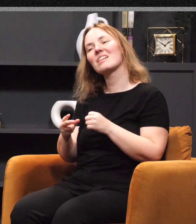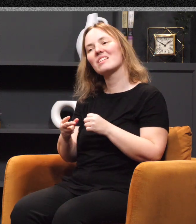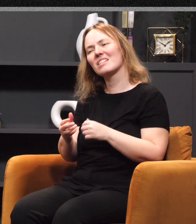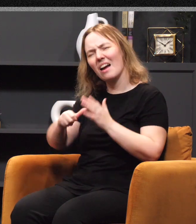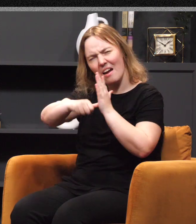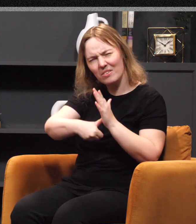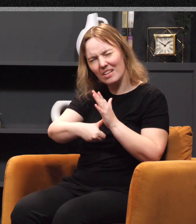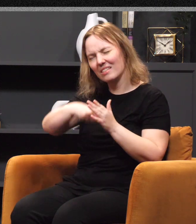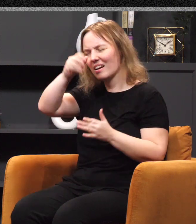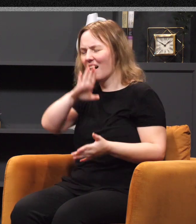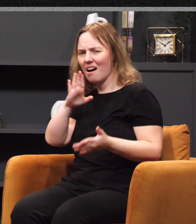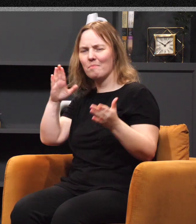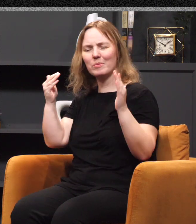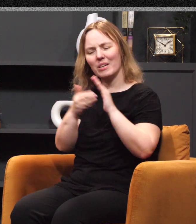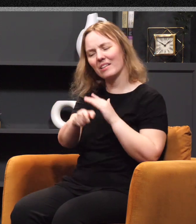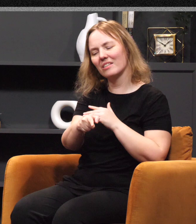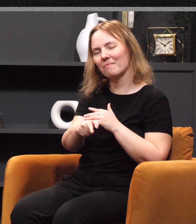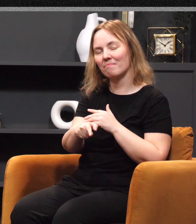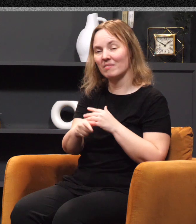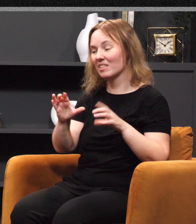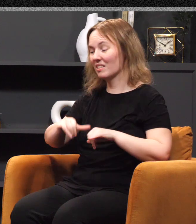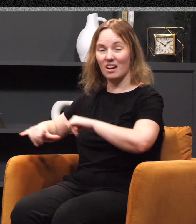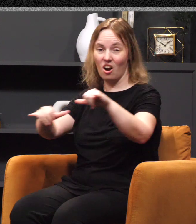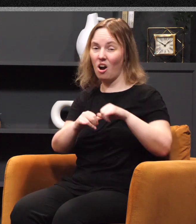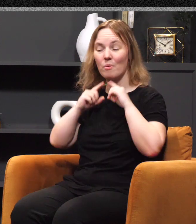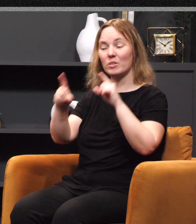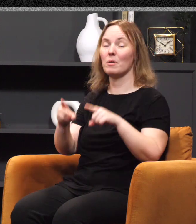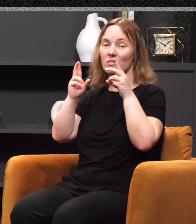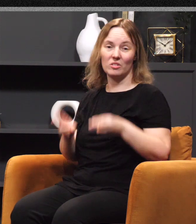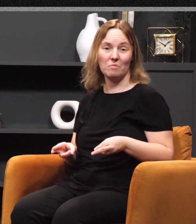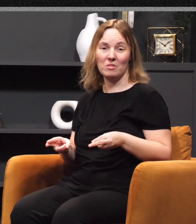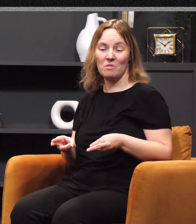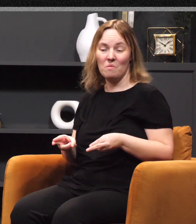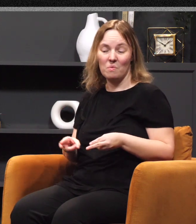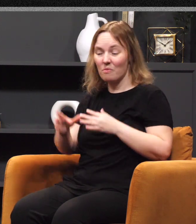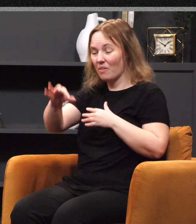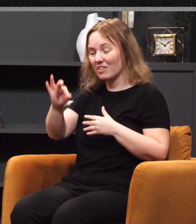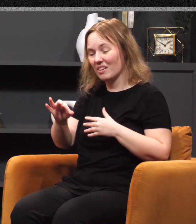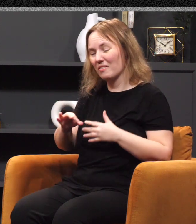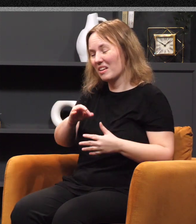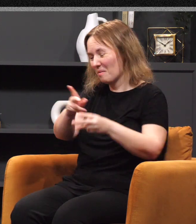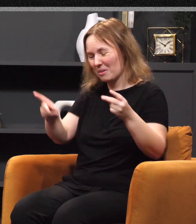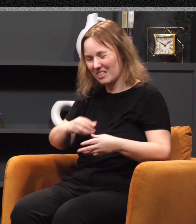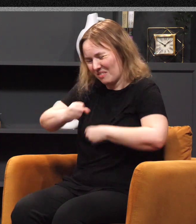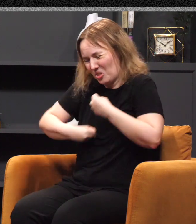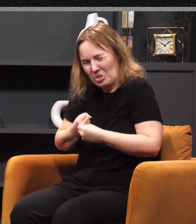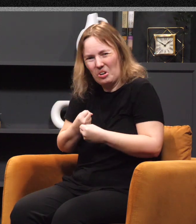it's a very common response for human beings when we find ourselves in a place of struggle, or challenge, or pain, or hurt, or